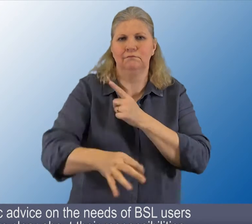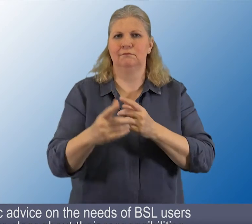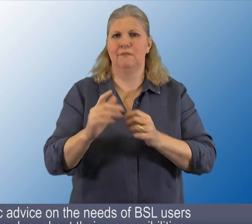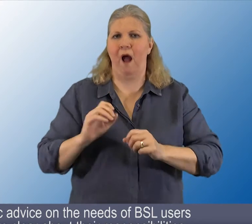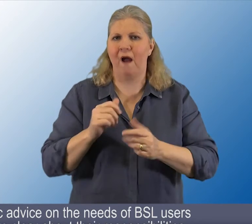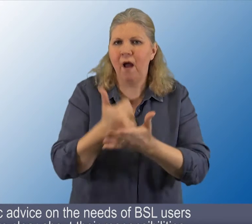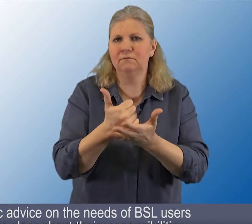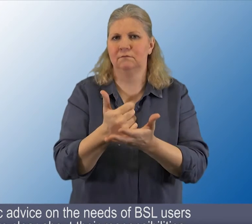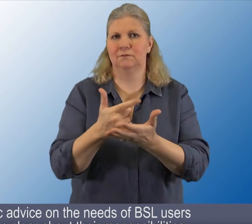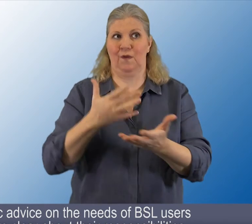responsibilities.